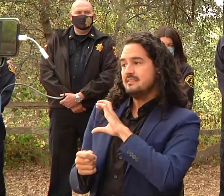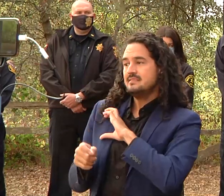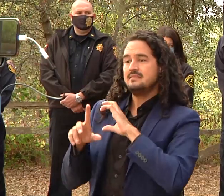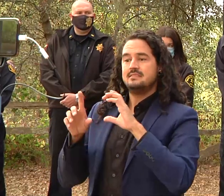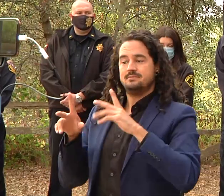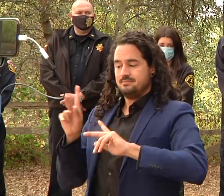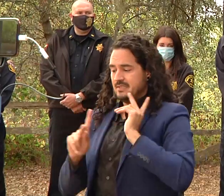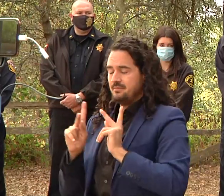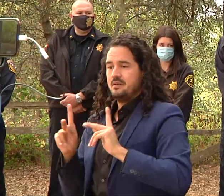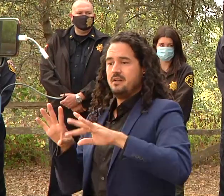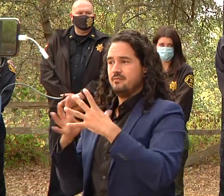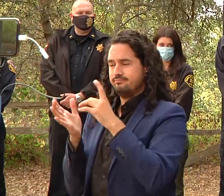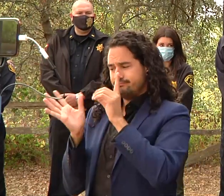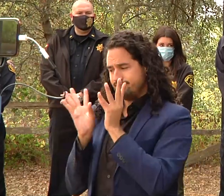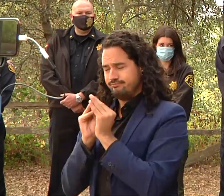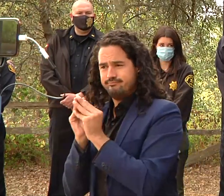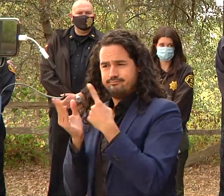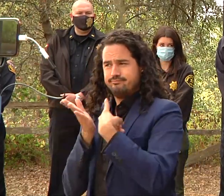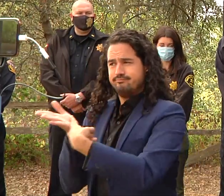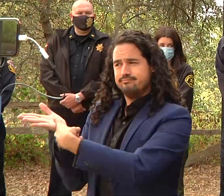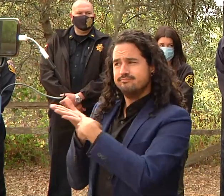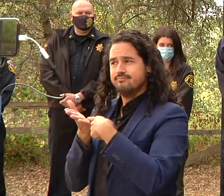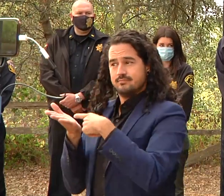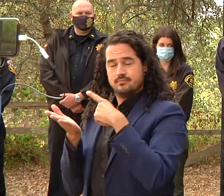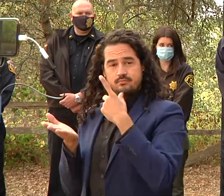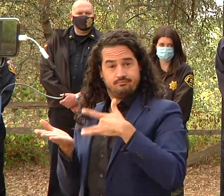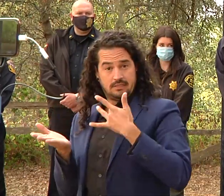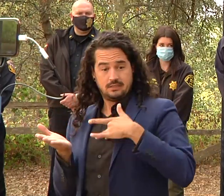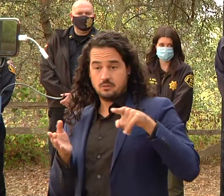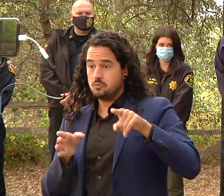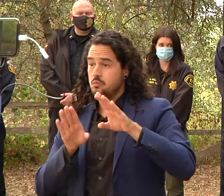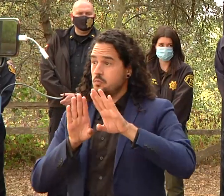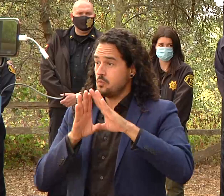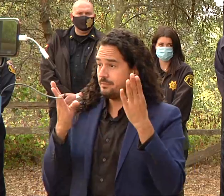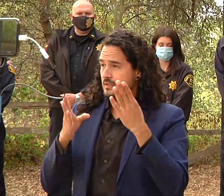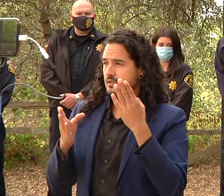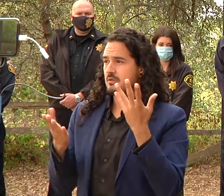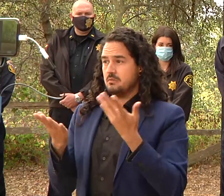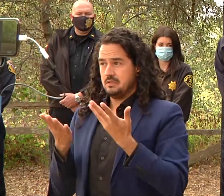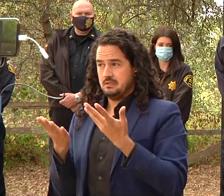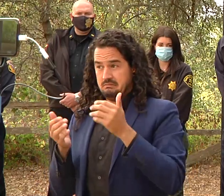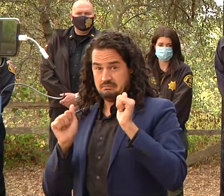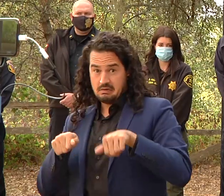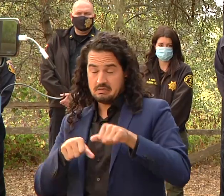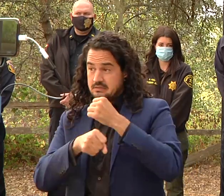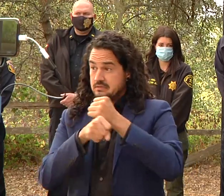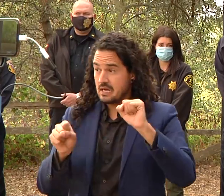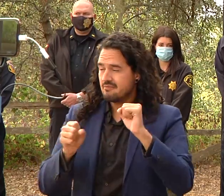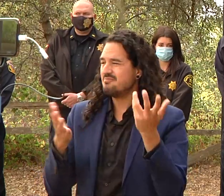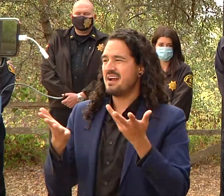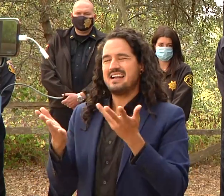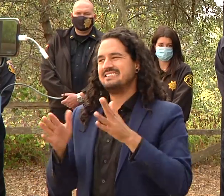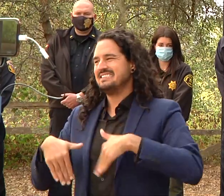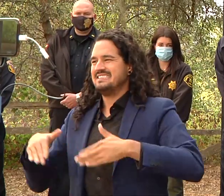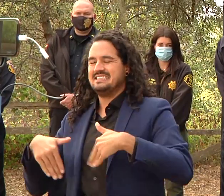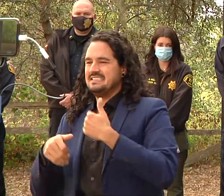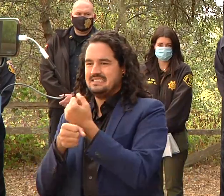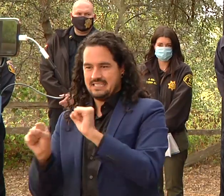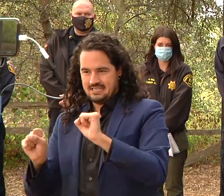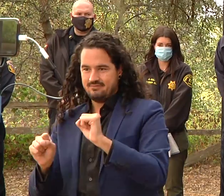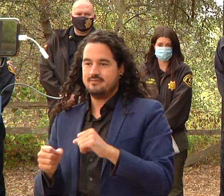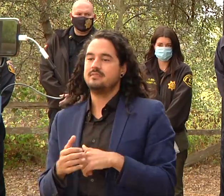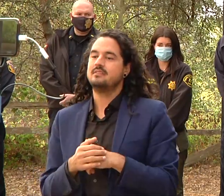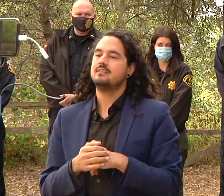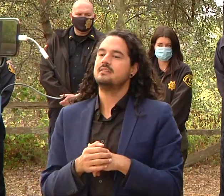give our input to the law enforcement as far as what we feel comfortable opening up for the safety of the public